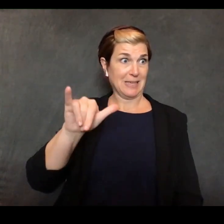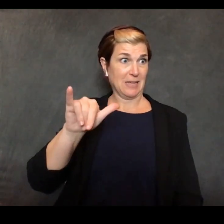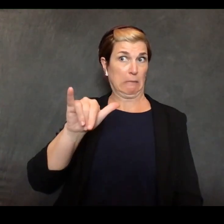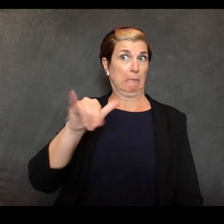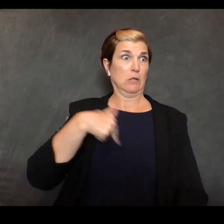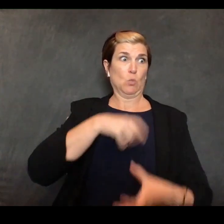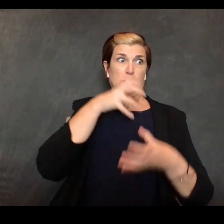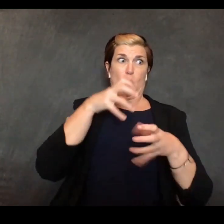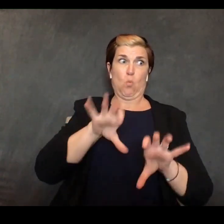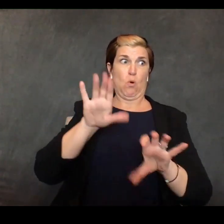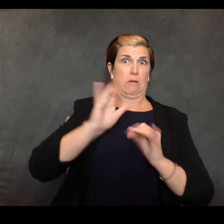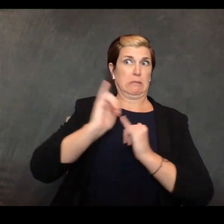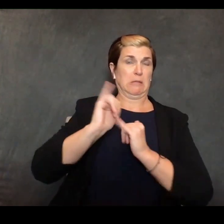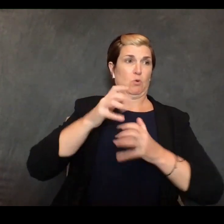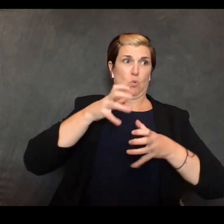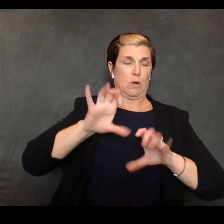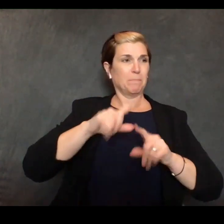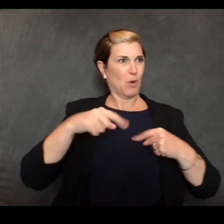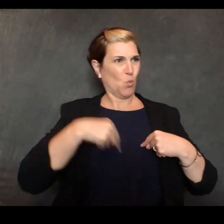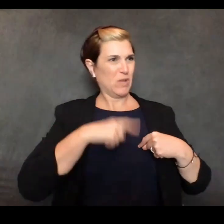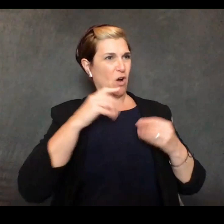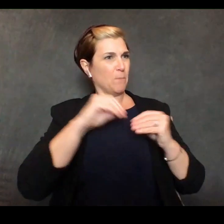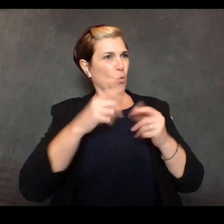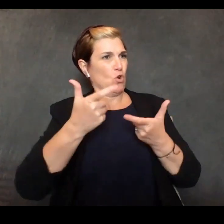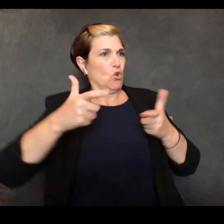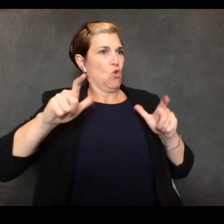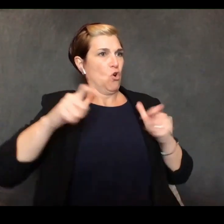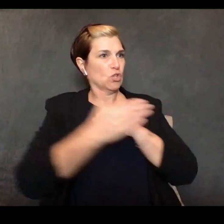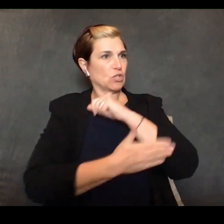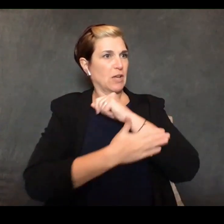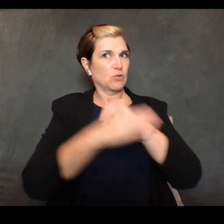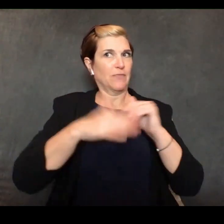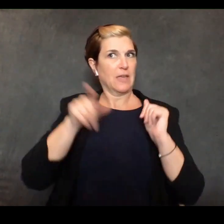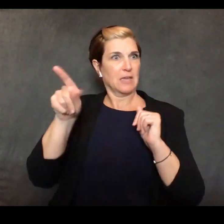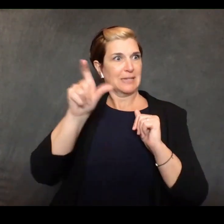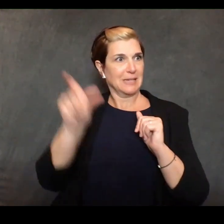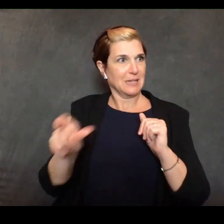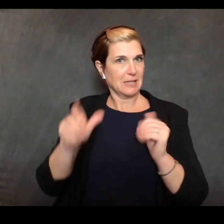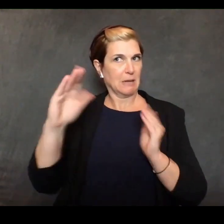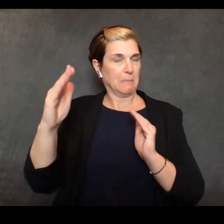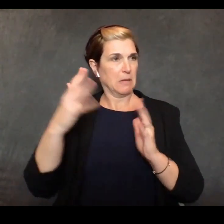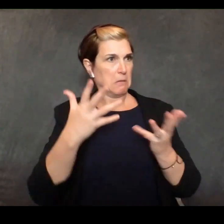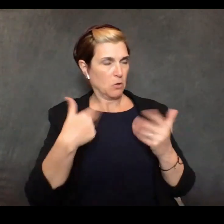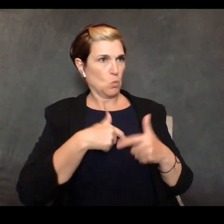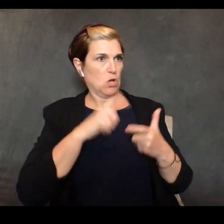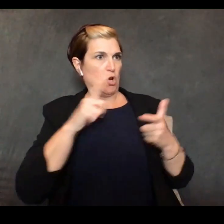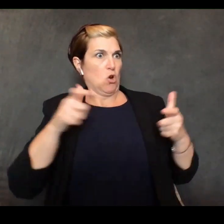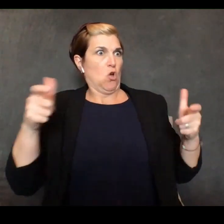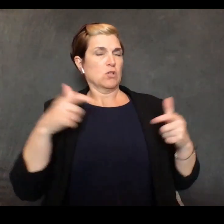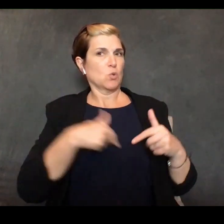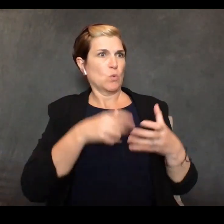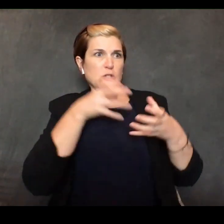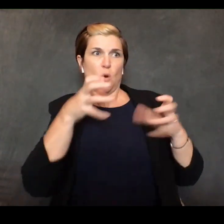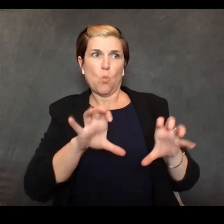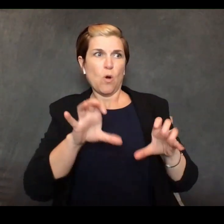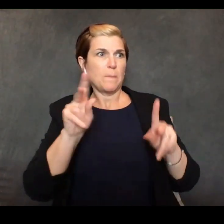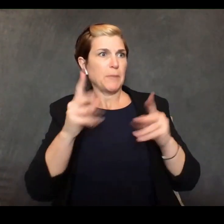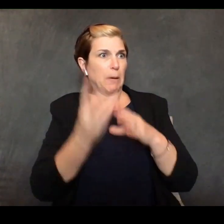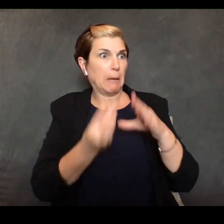much larger country we don't want to be there and uh... think we've done really well i think we've done well i think the states have done well we're all working together